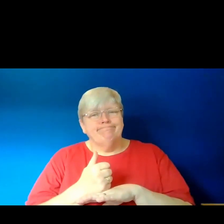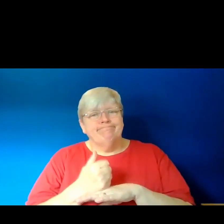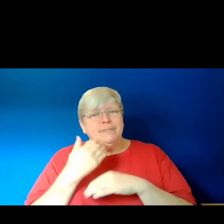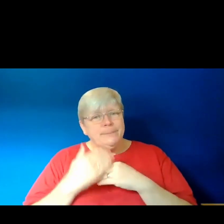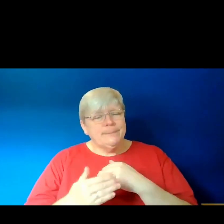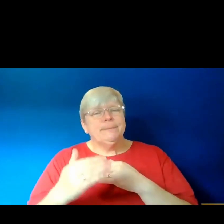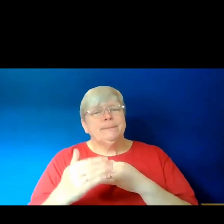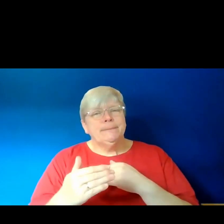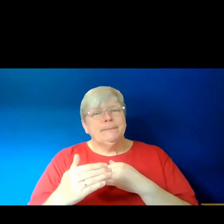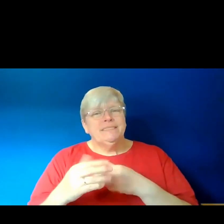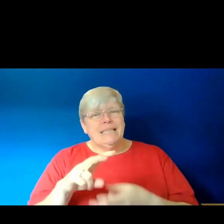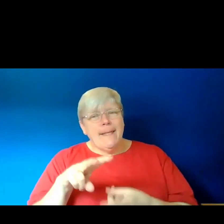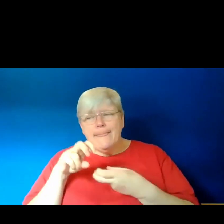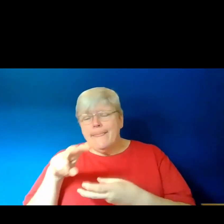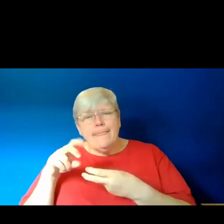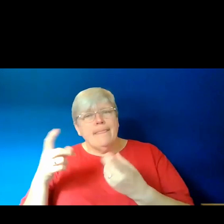of extrapolation.